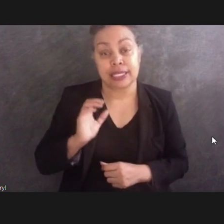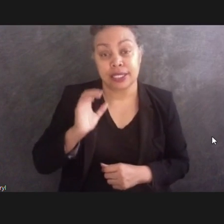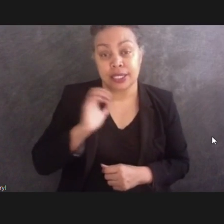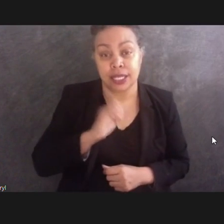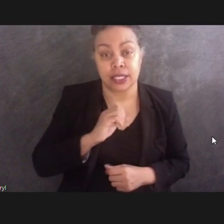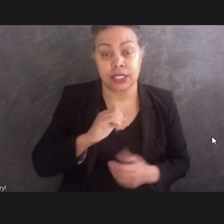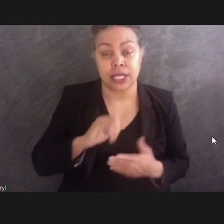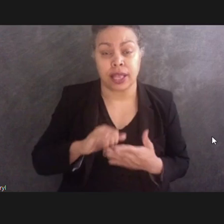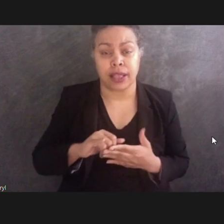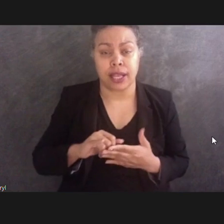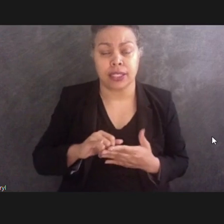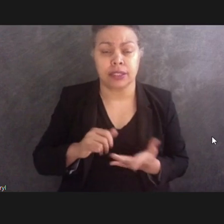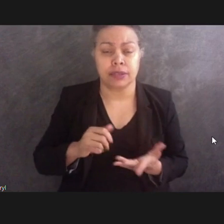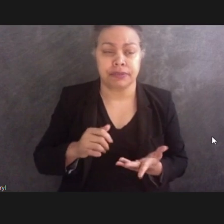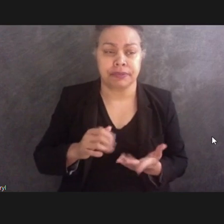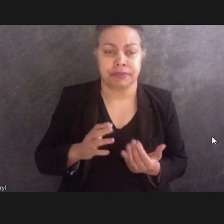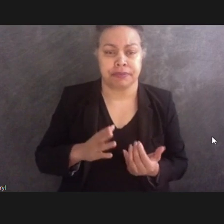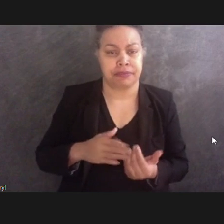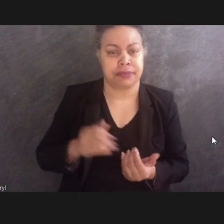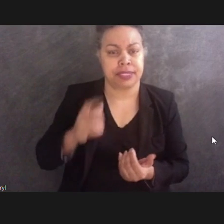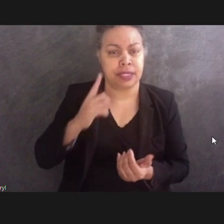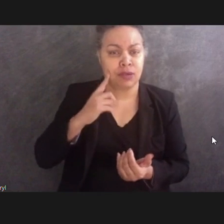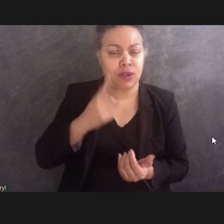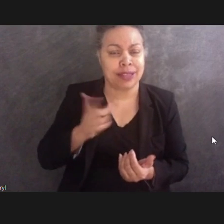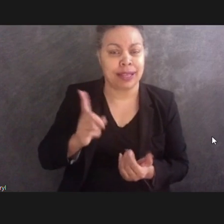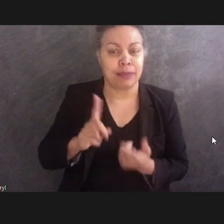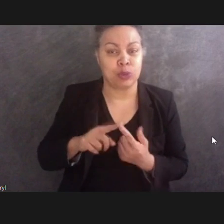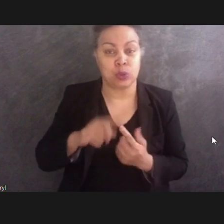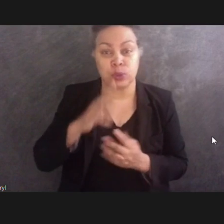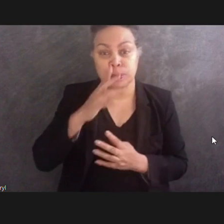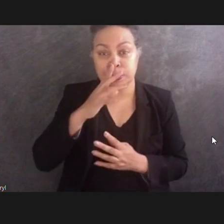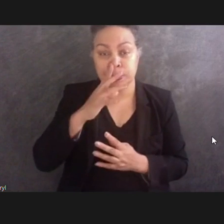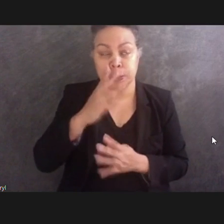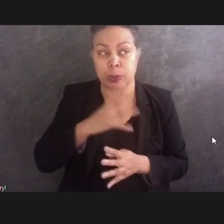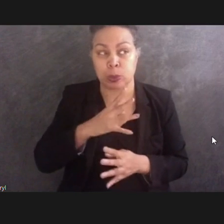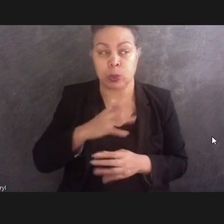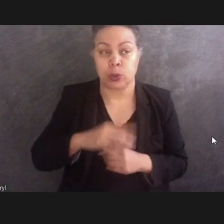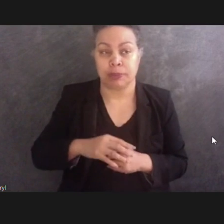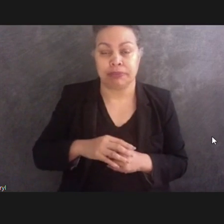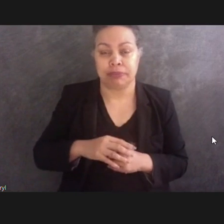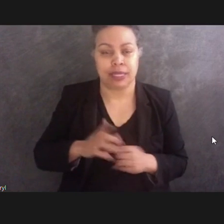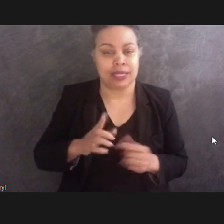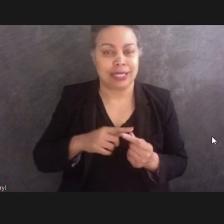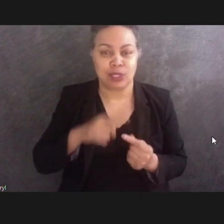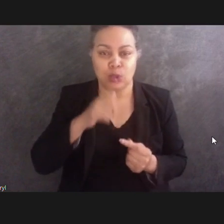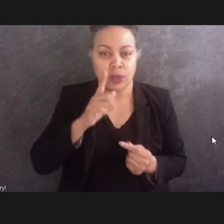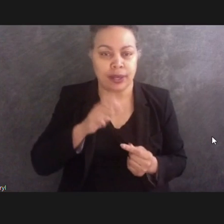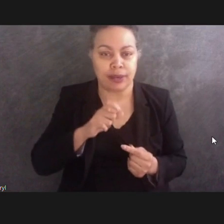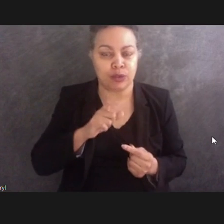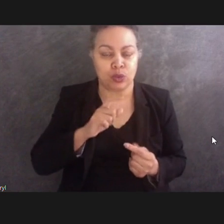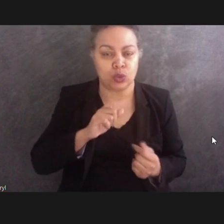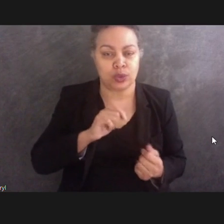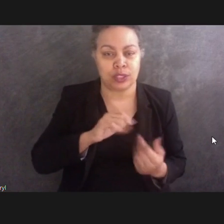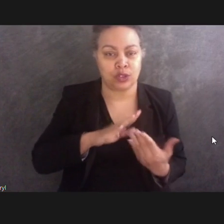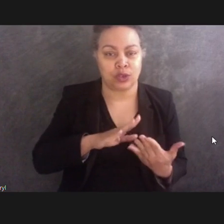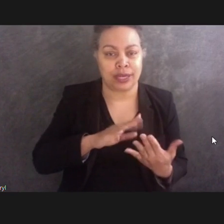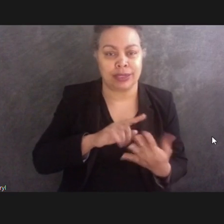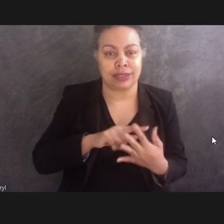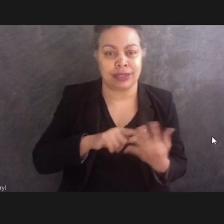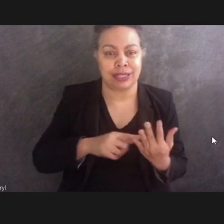simpler for them to pretend to ignore the report because then they don't have to address the funding timeline, design,